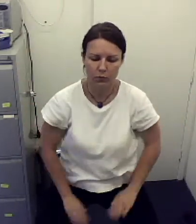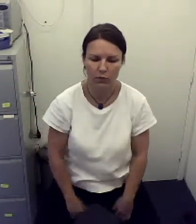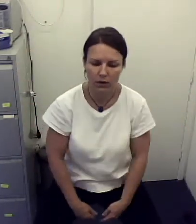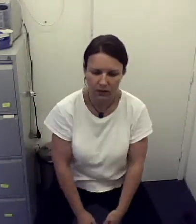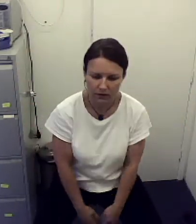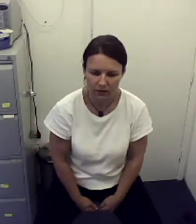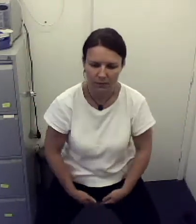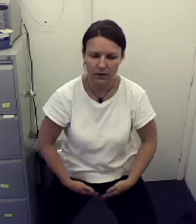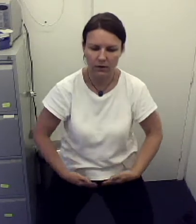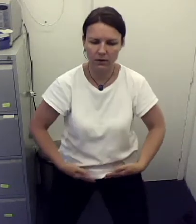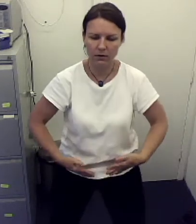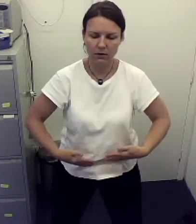Tap in.